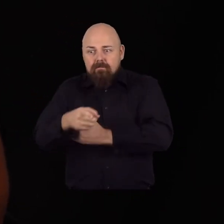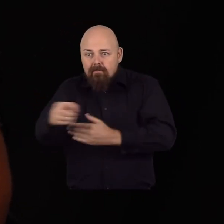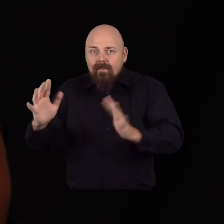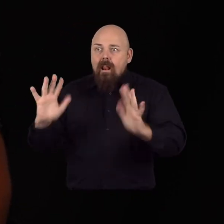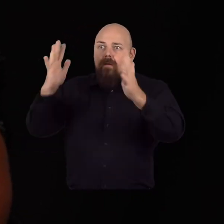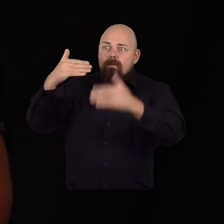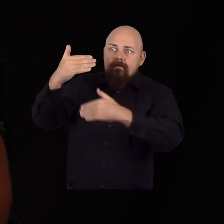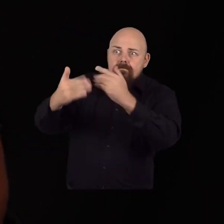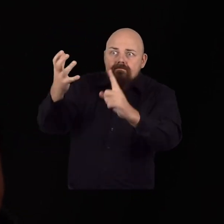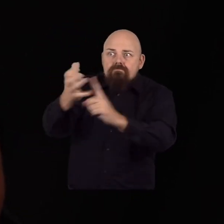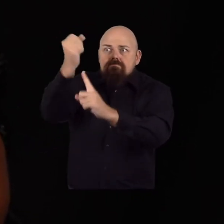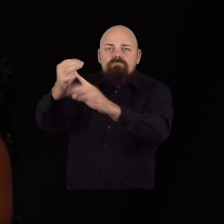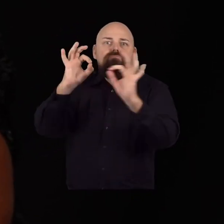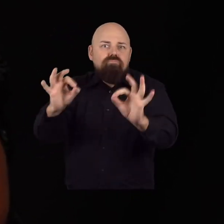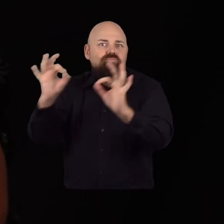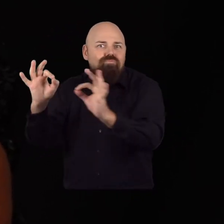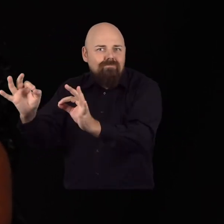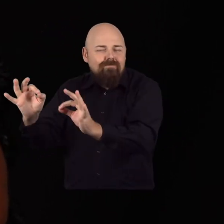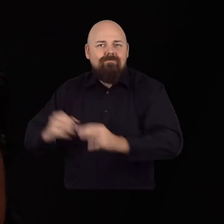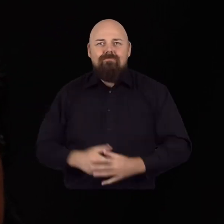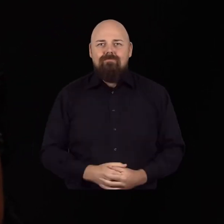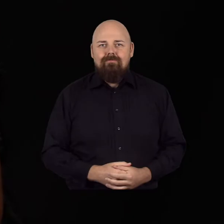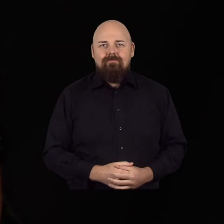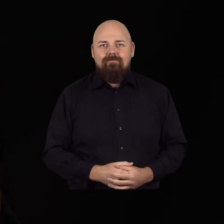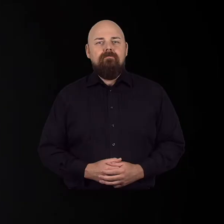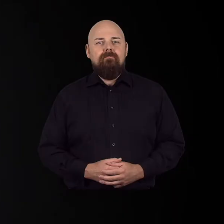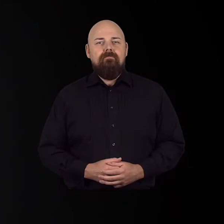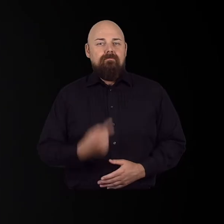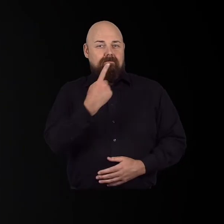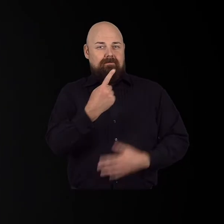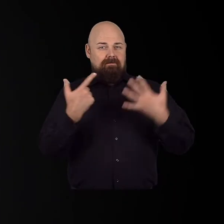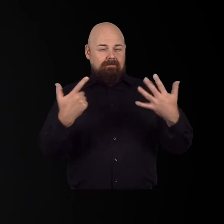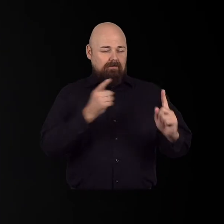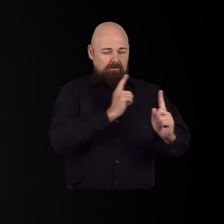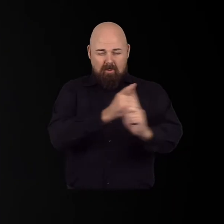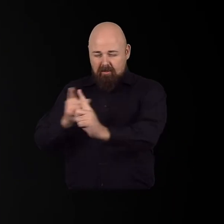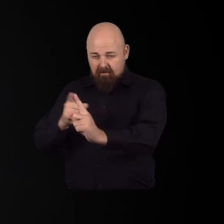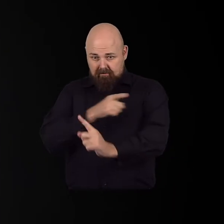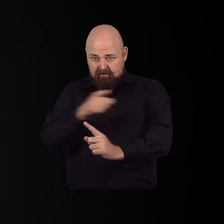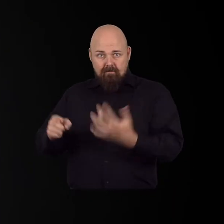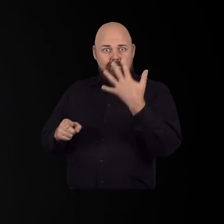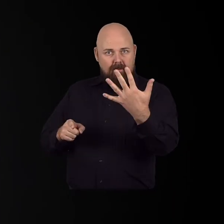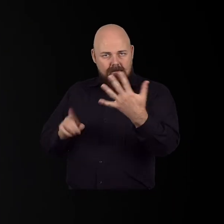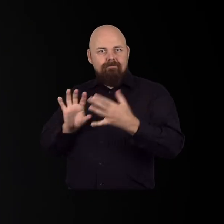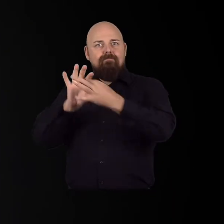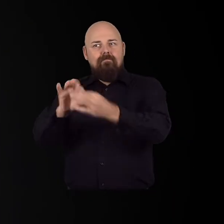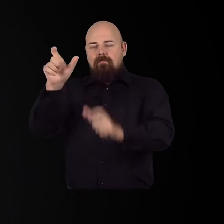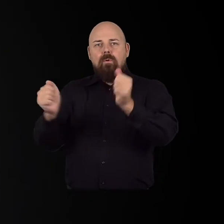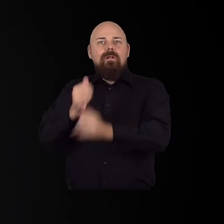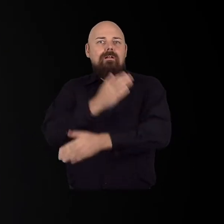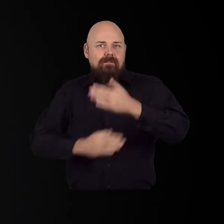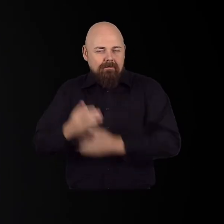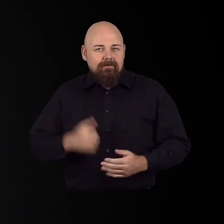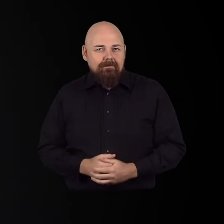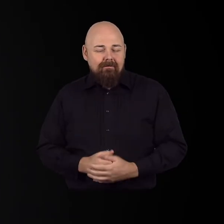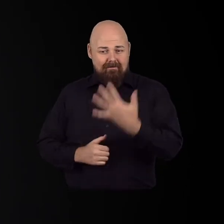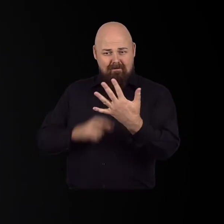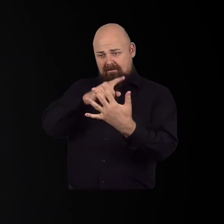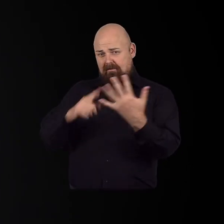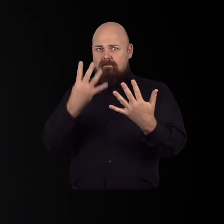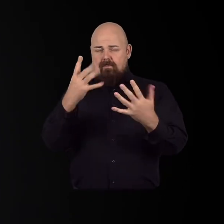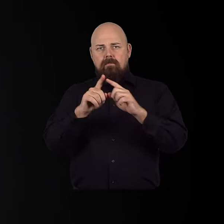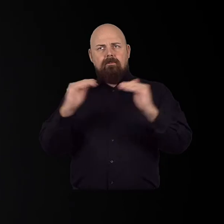at the final destination together with everyone else. Persons with disabilities are mentioned in five of the 17